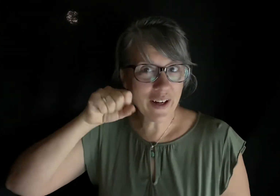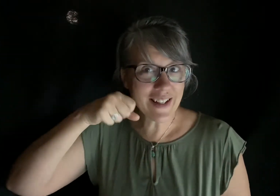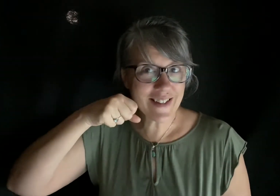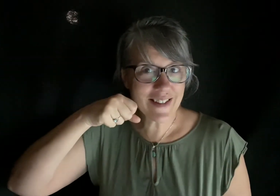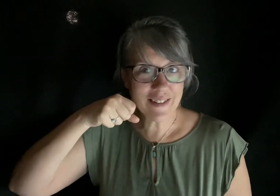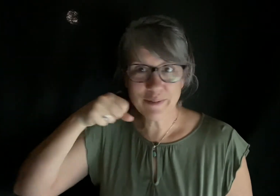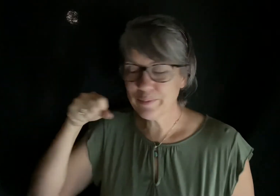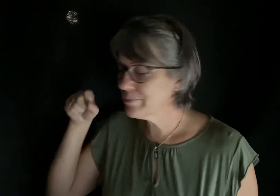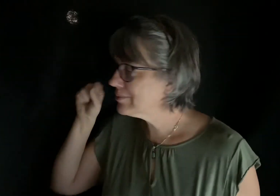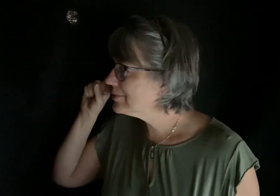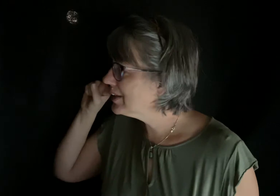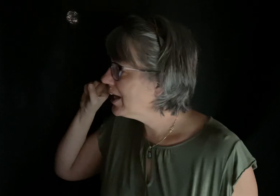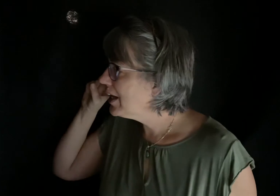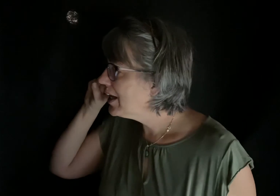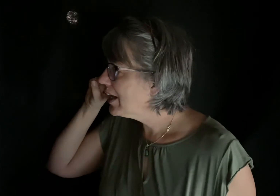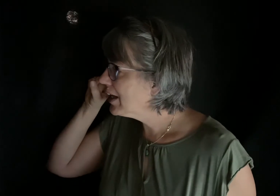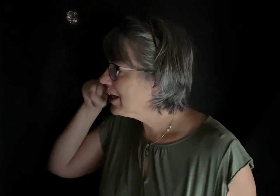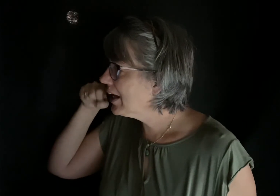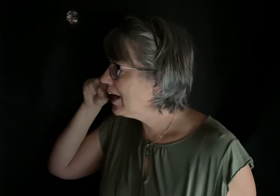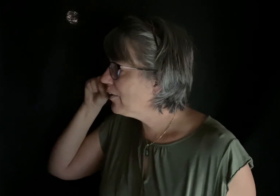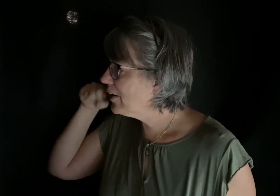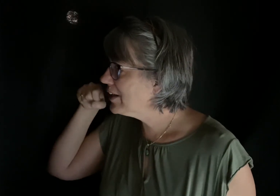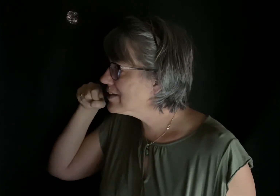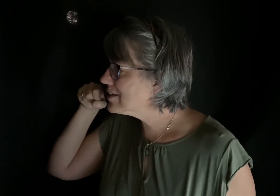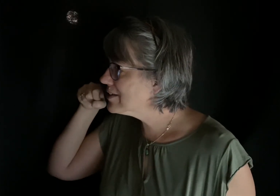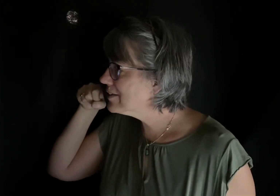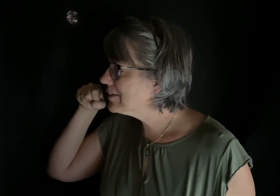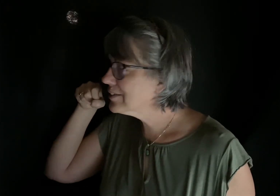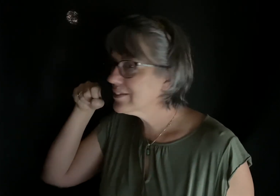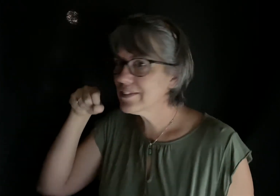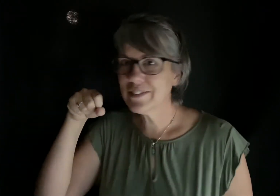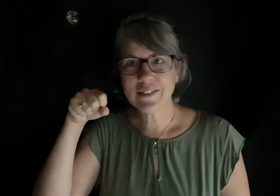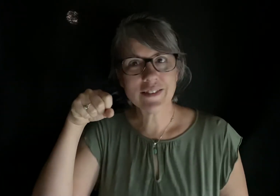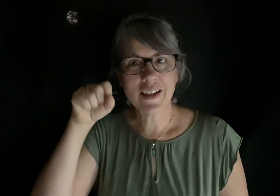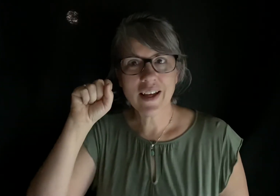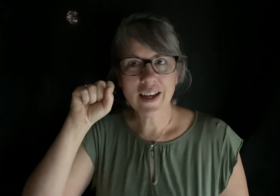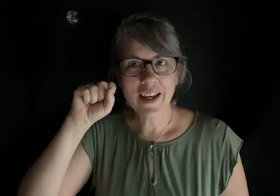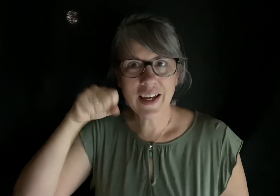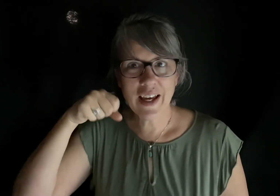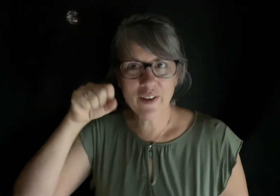Carrots, carrots, carrots.